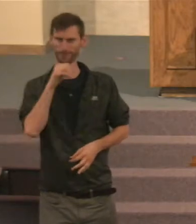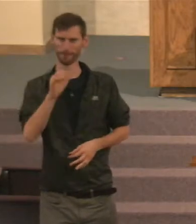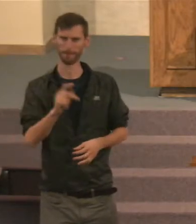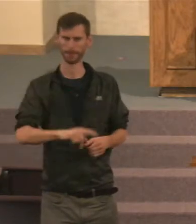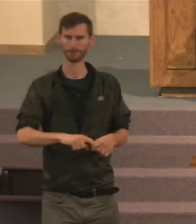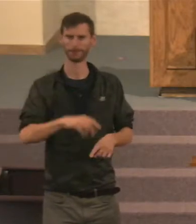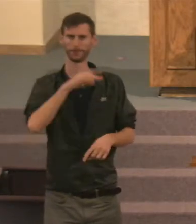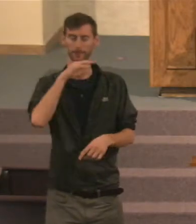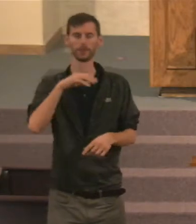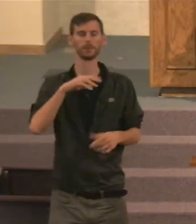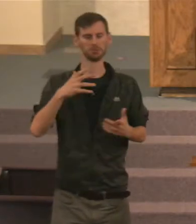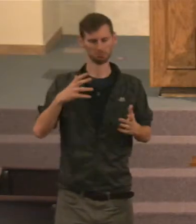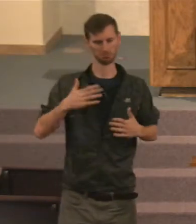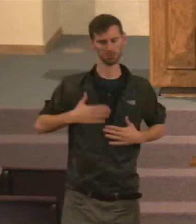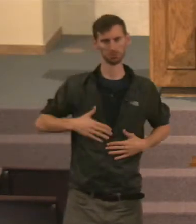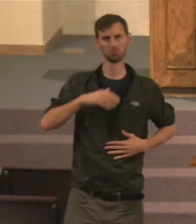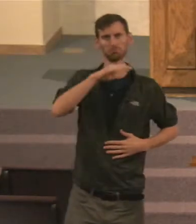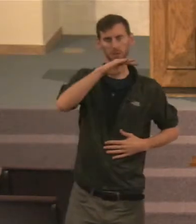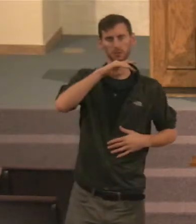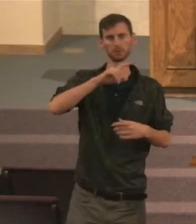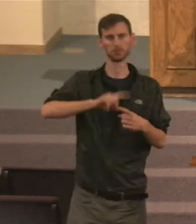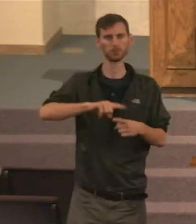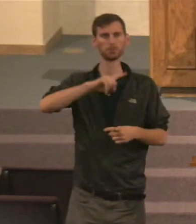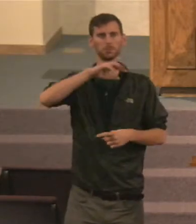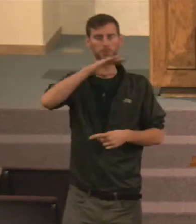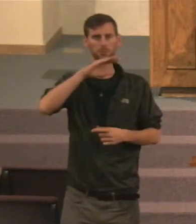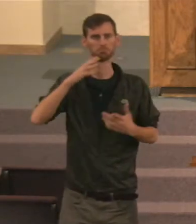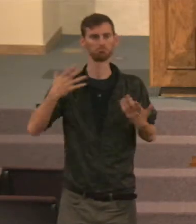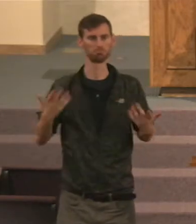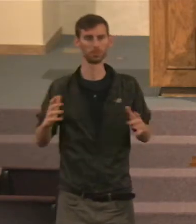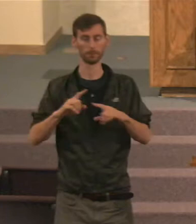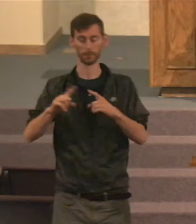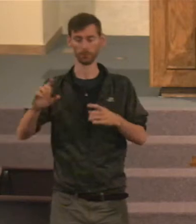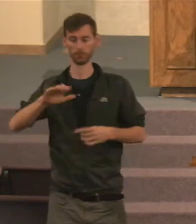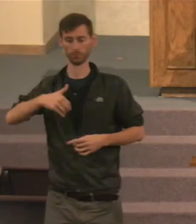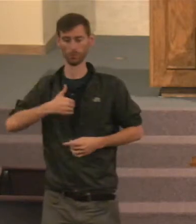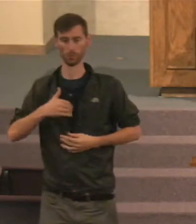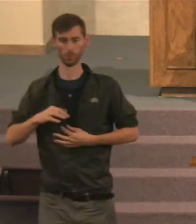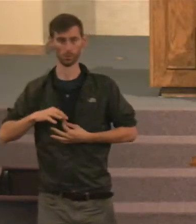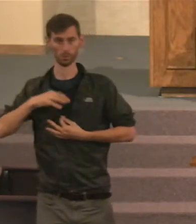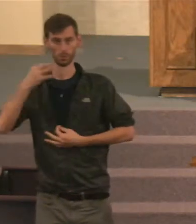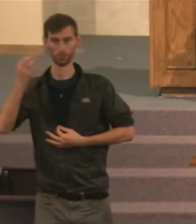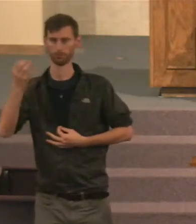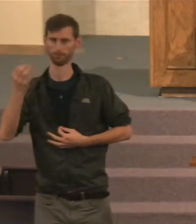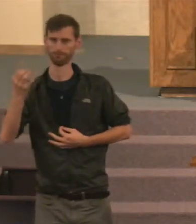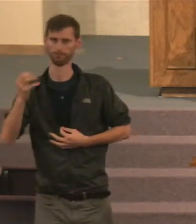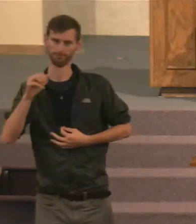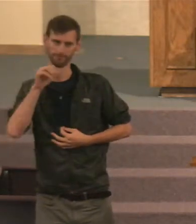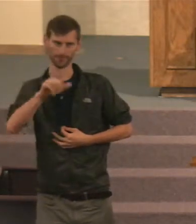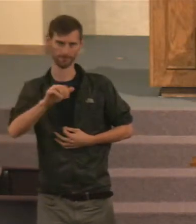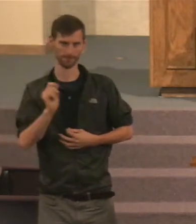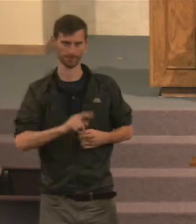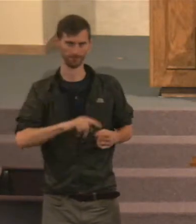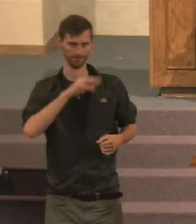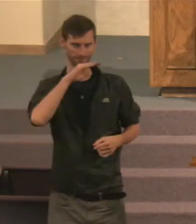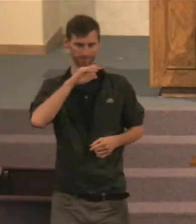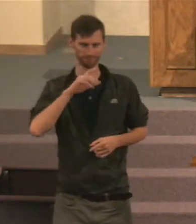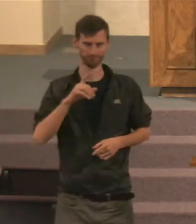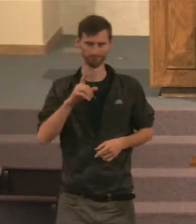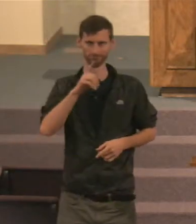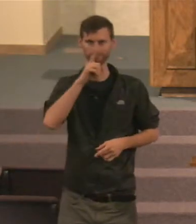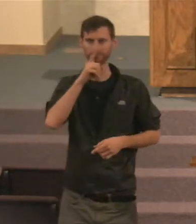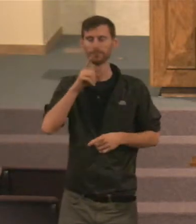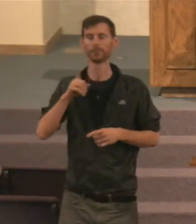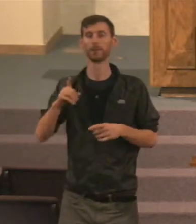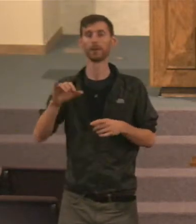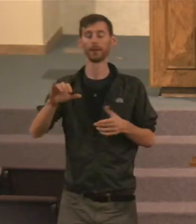Dust to dust, Was not spoken of the soul. And so, When death comes, And the Bible describes death, As